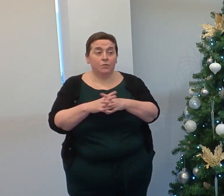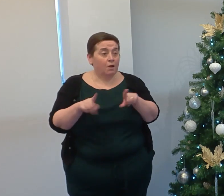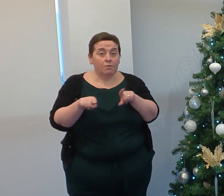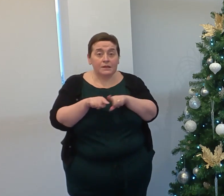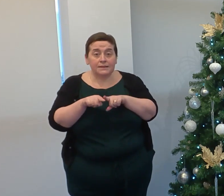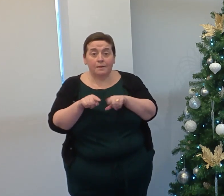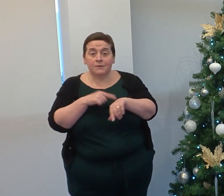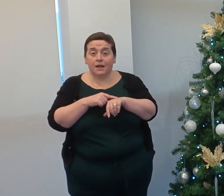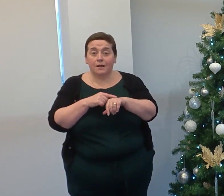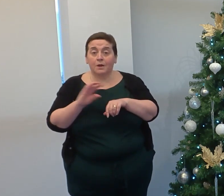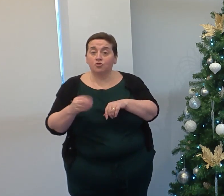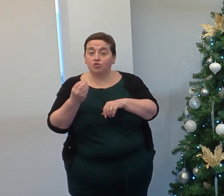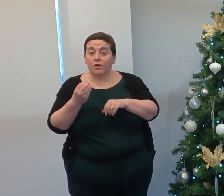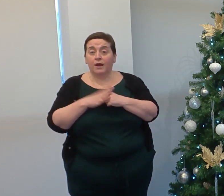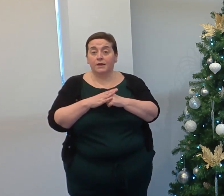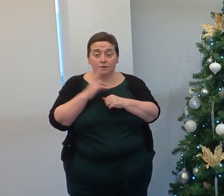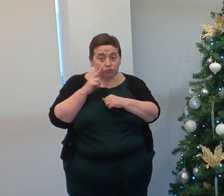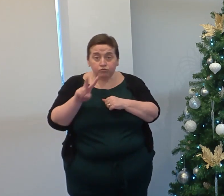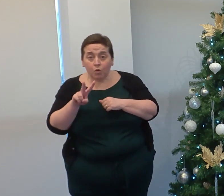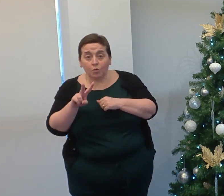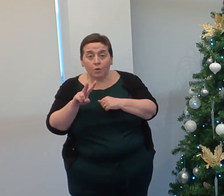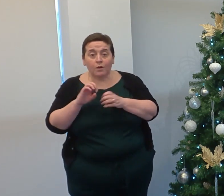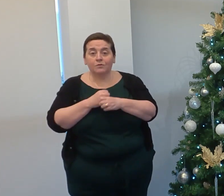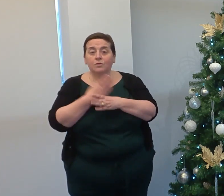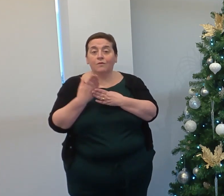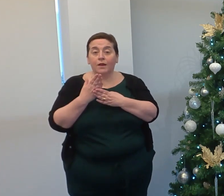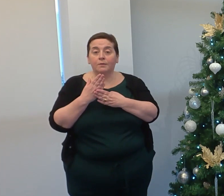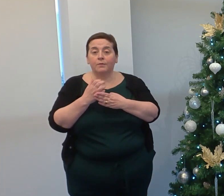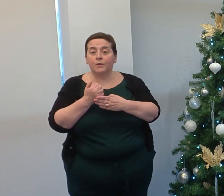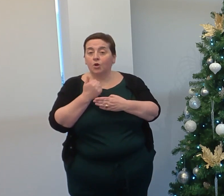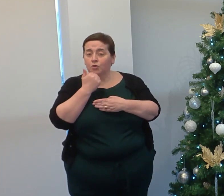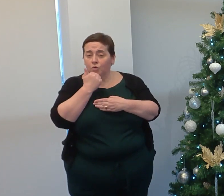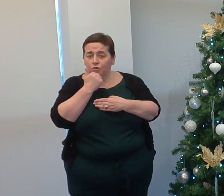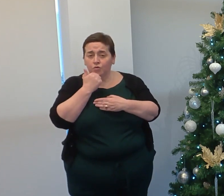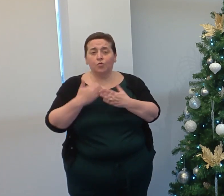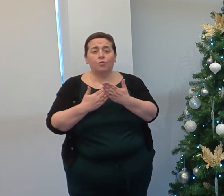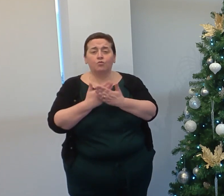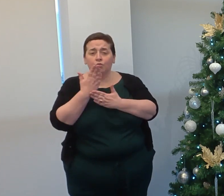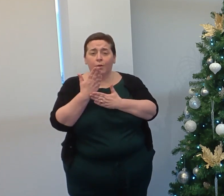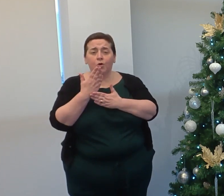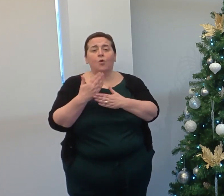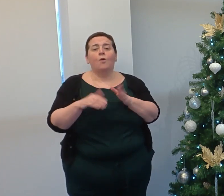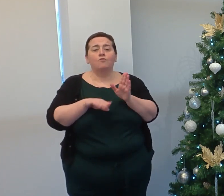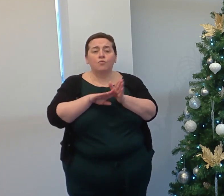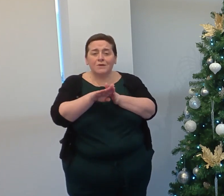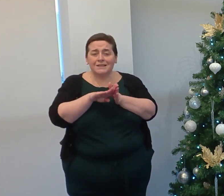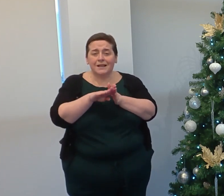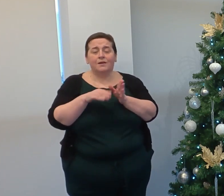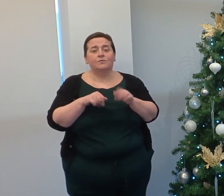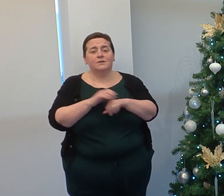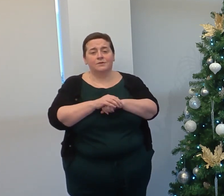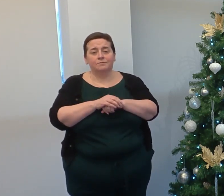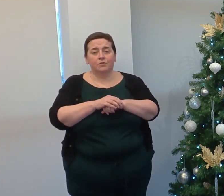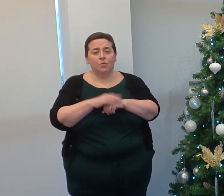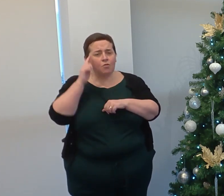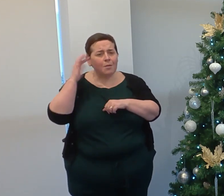Alongside the credit monitoring, we have been developing a number of new reporting services. You may remember from the All Staff Conference that